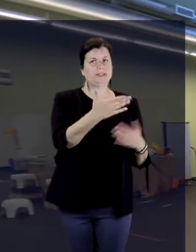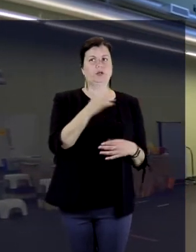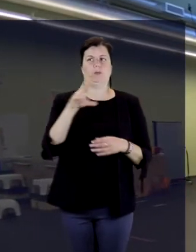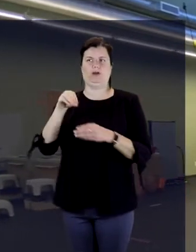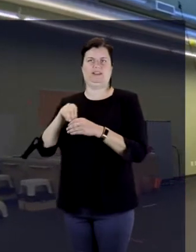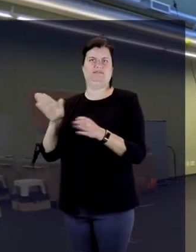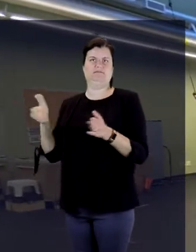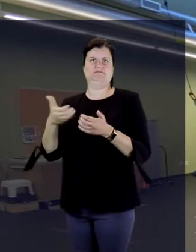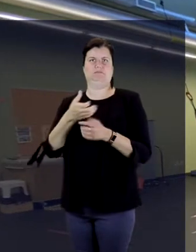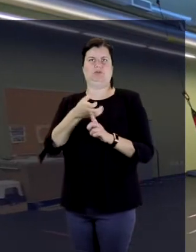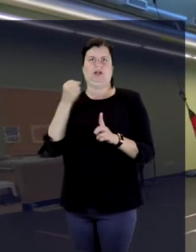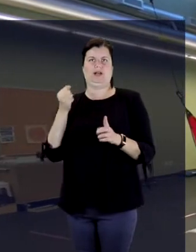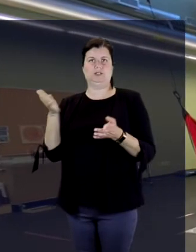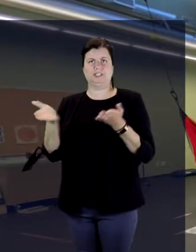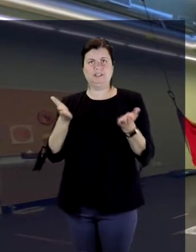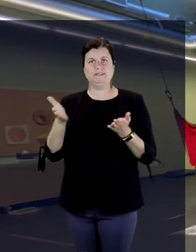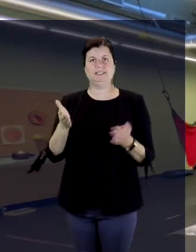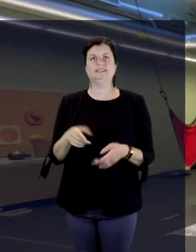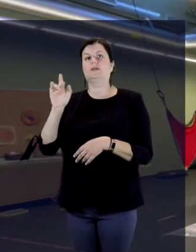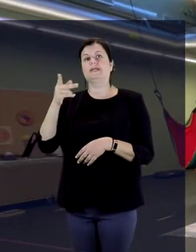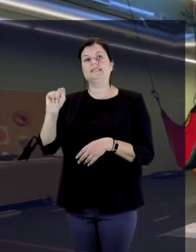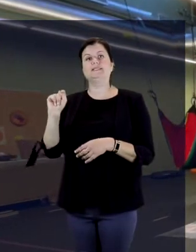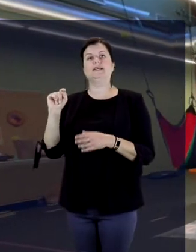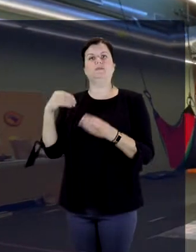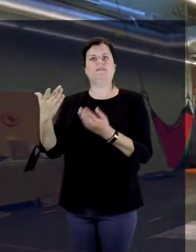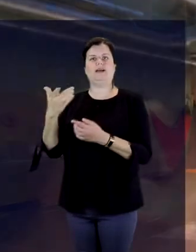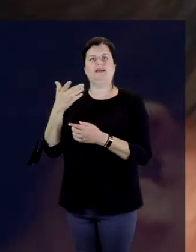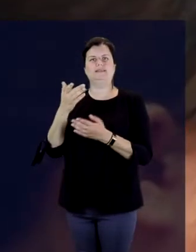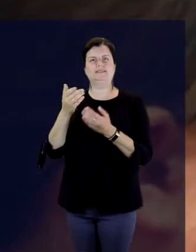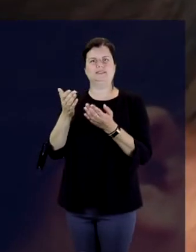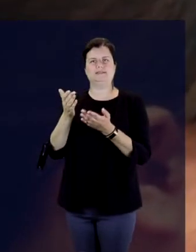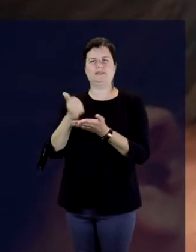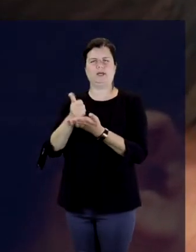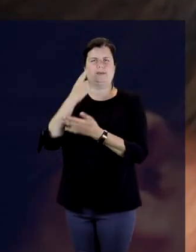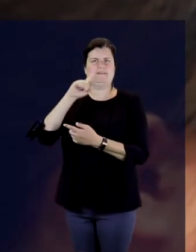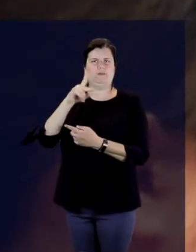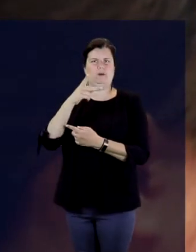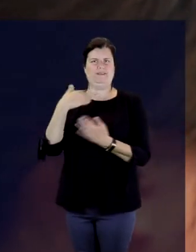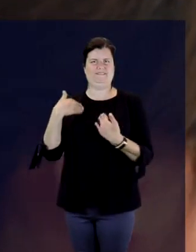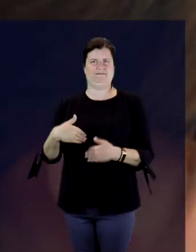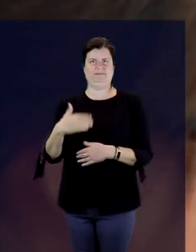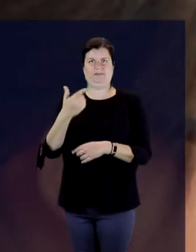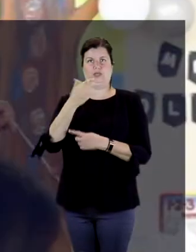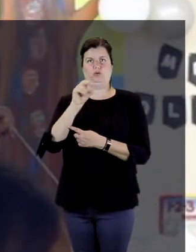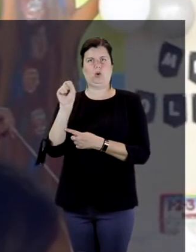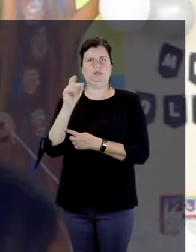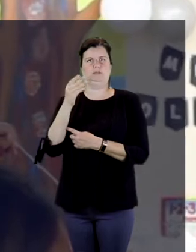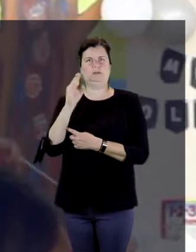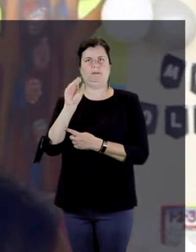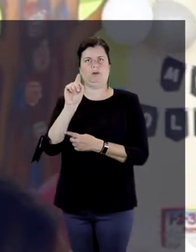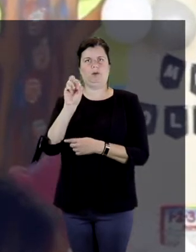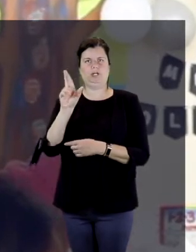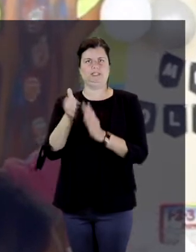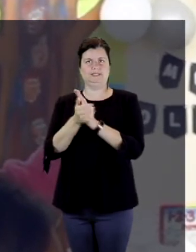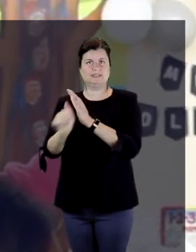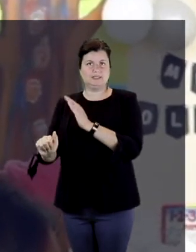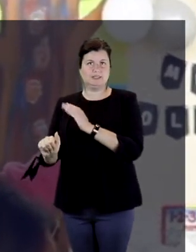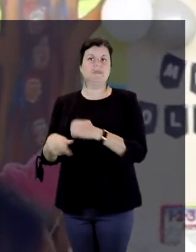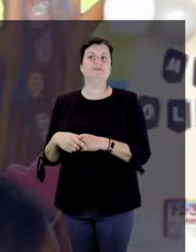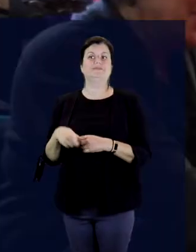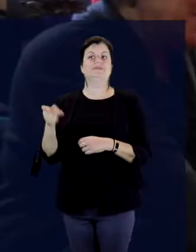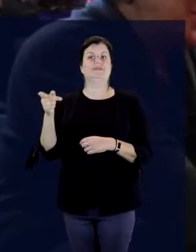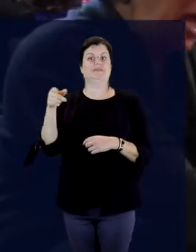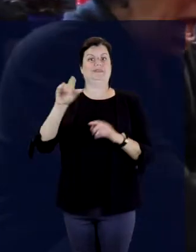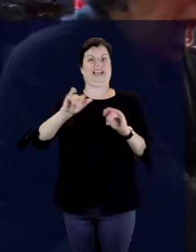Either as direct or indirect services. Sometimes they will have gross motor skills that they need more assistance with. And this